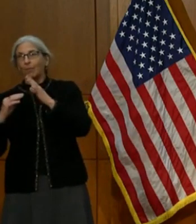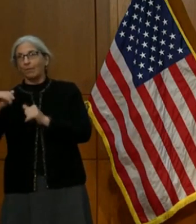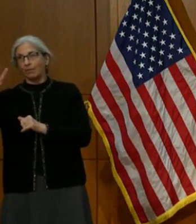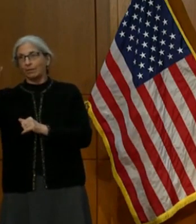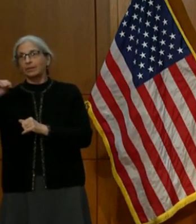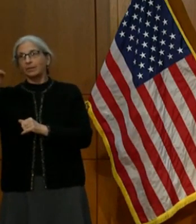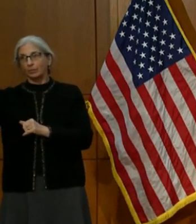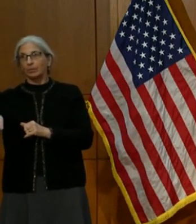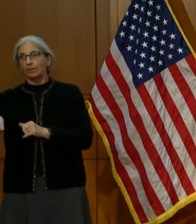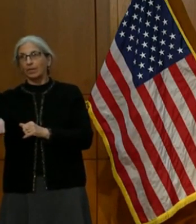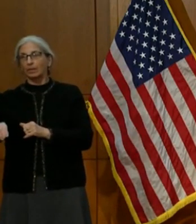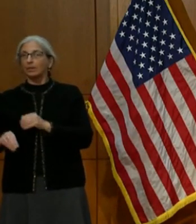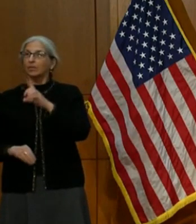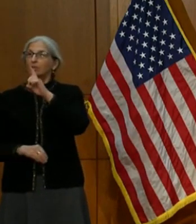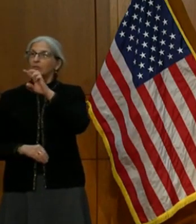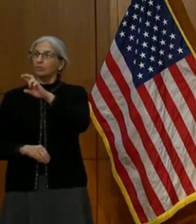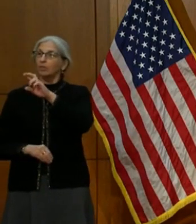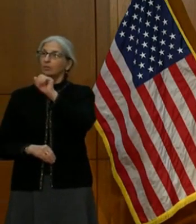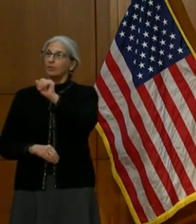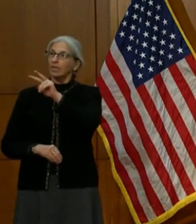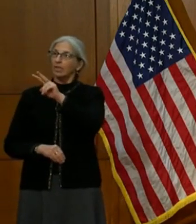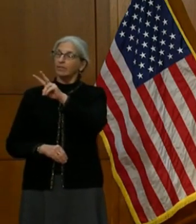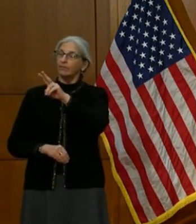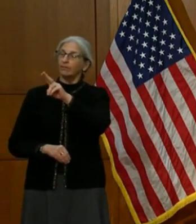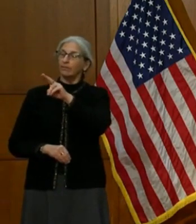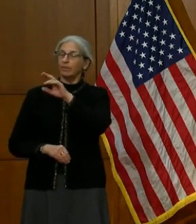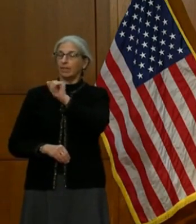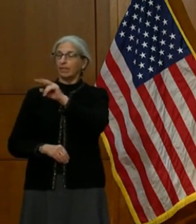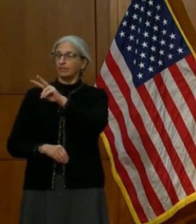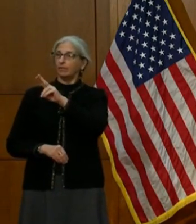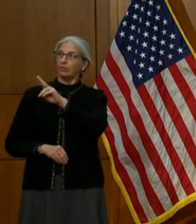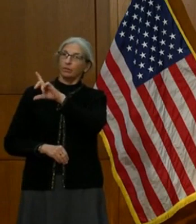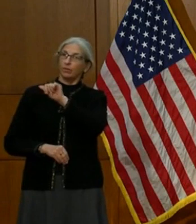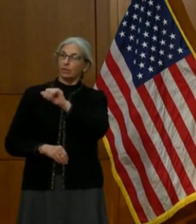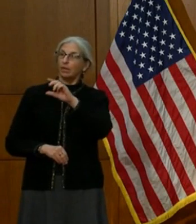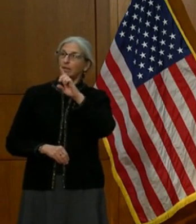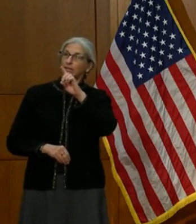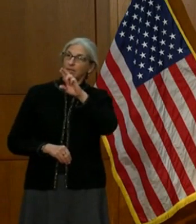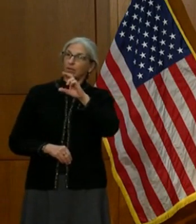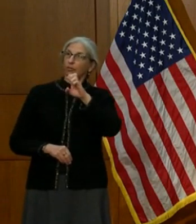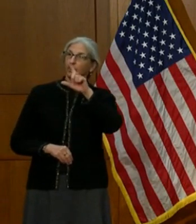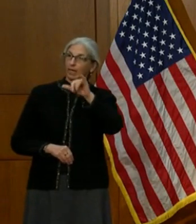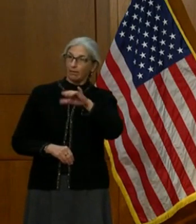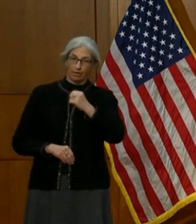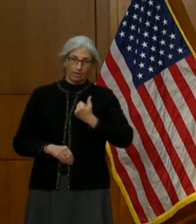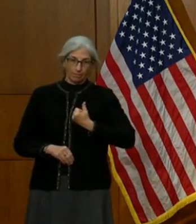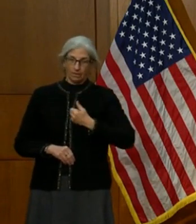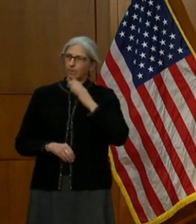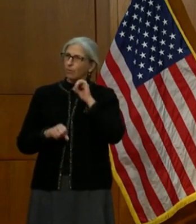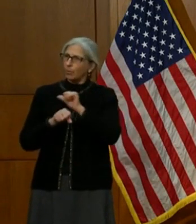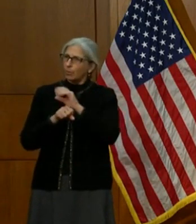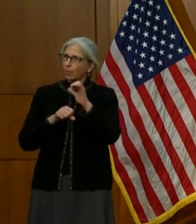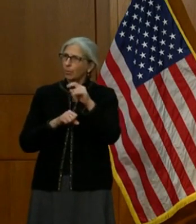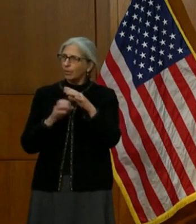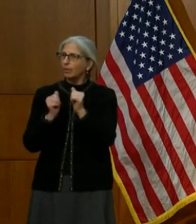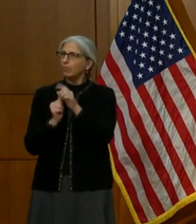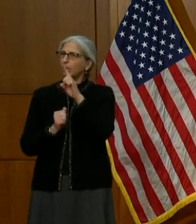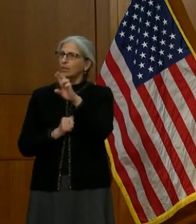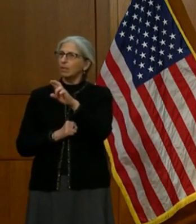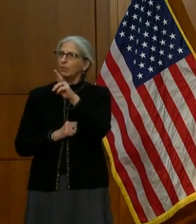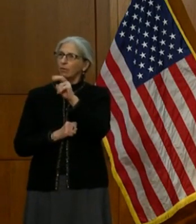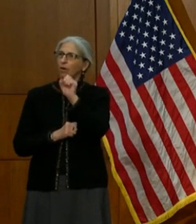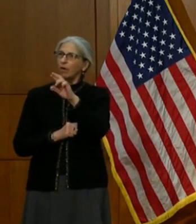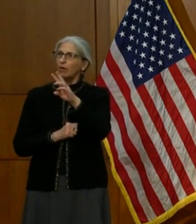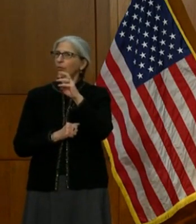Dr. Avula and I and Dr. Kerry and Dr. Oliver, we'll be working on that with Dr. Underwood and the rest of our staff and community